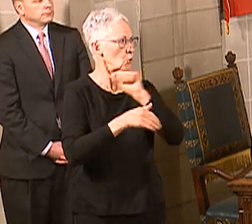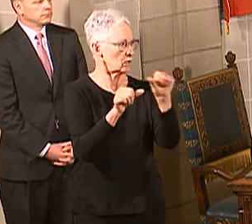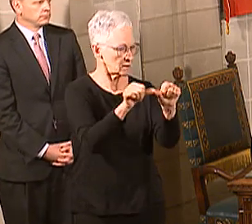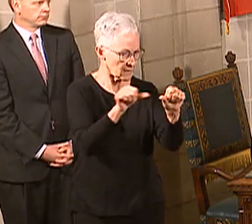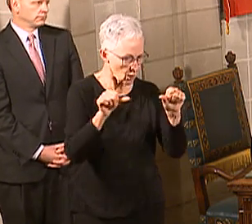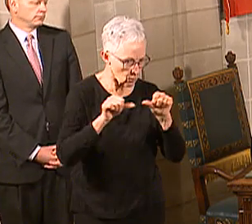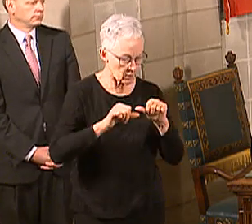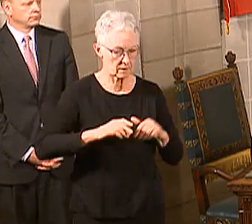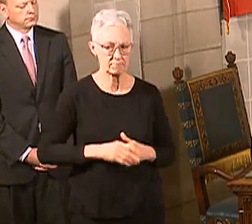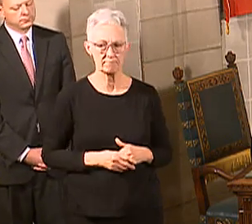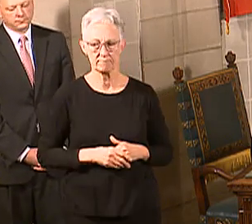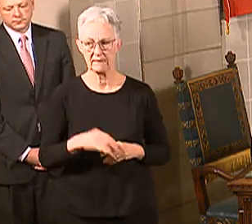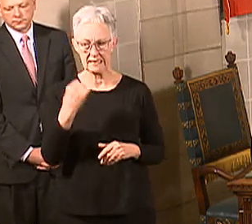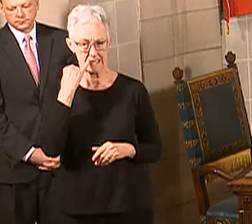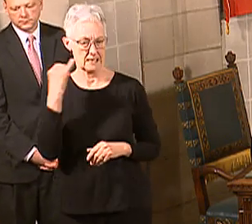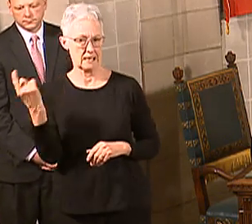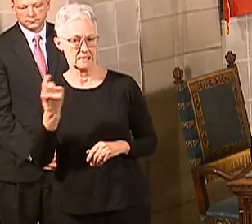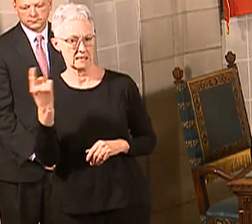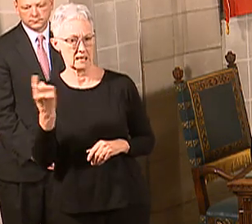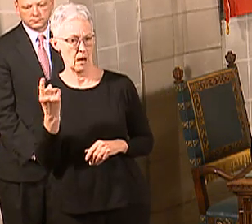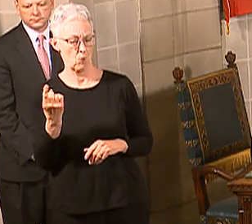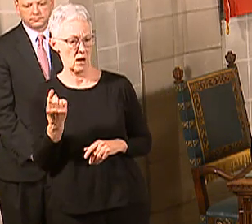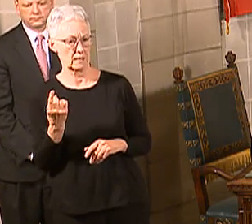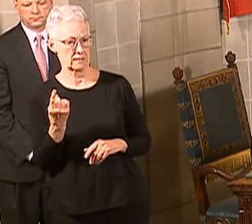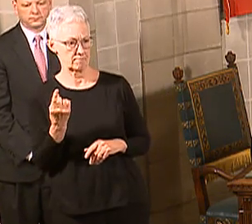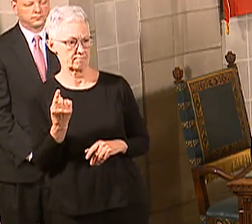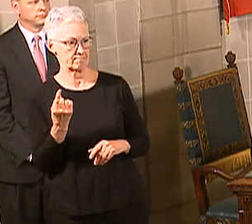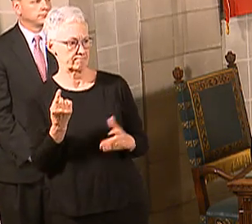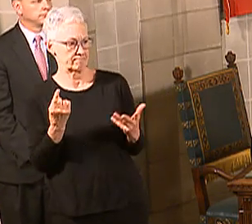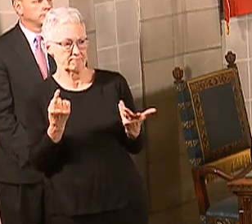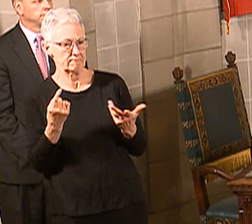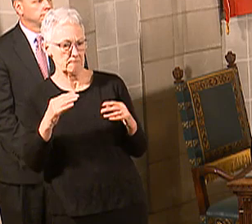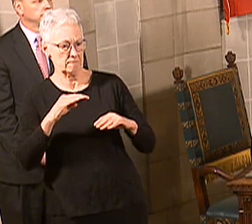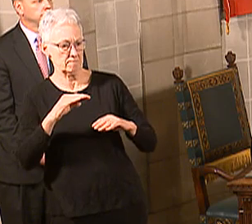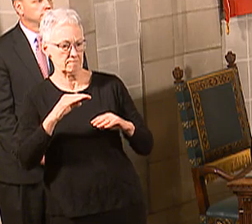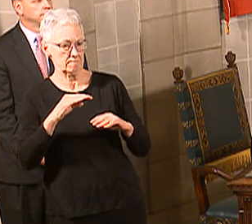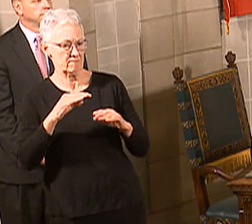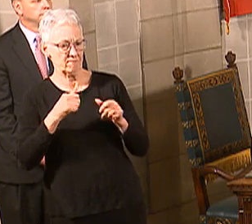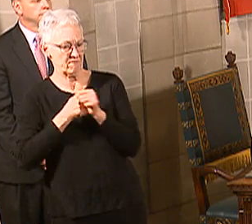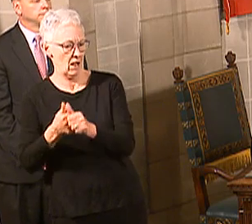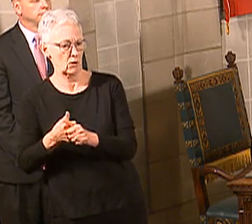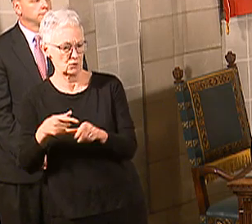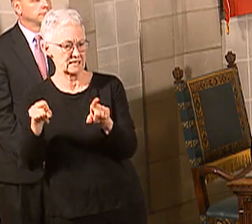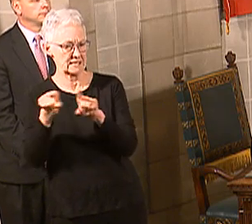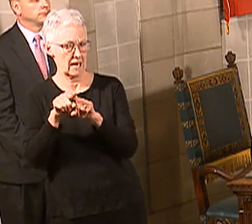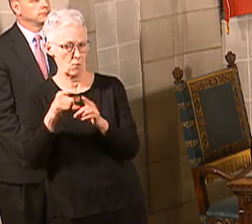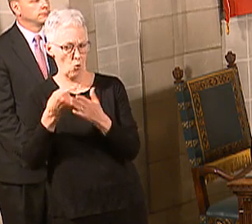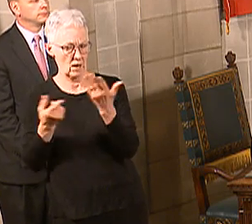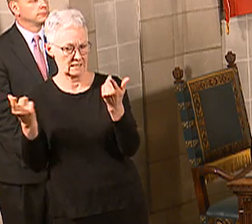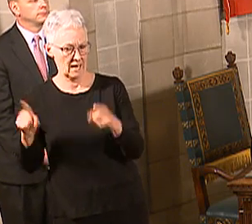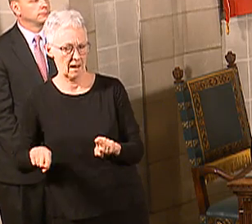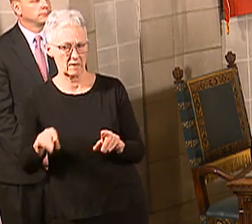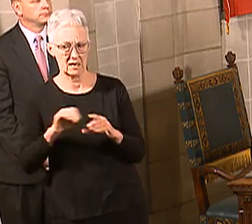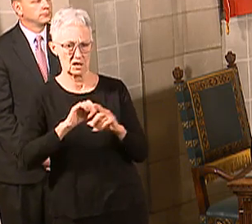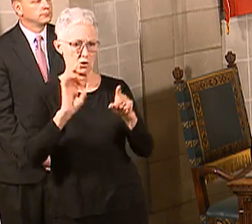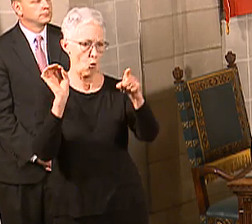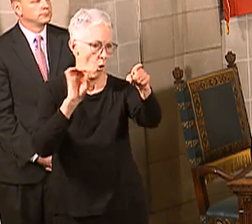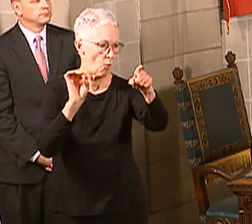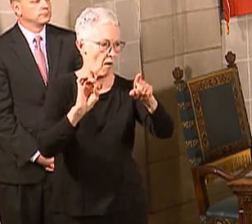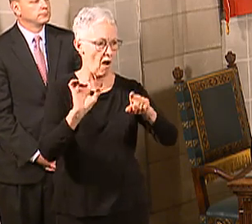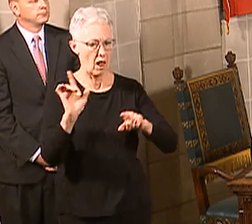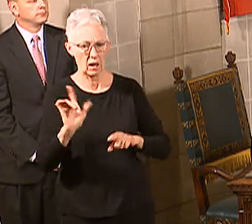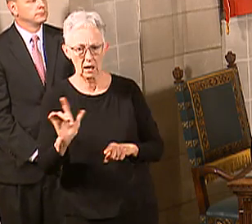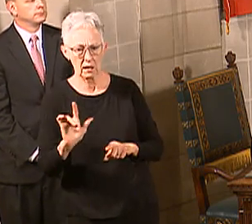criteria that we have, whether it's in Lincoln or Omaha or Scotts Bluff or in Hastings or wherever it is, it's really around those